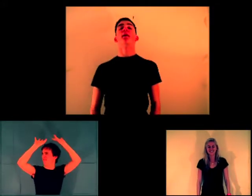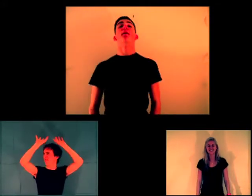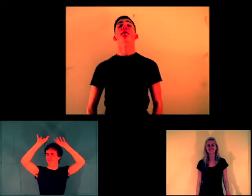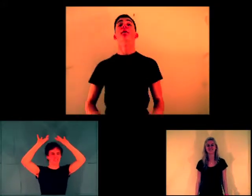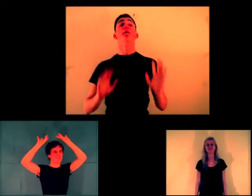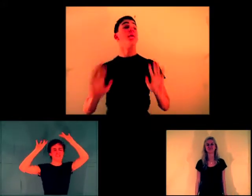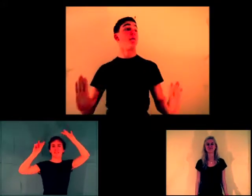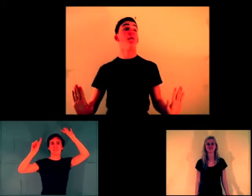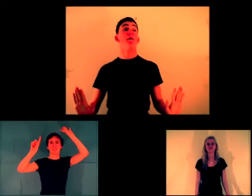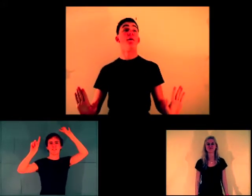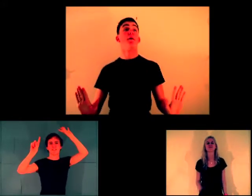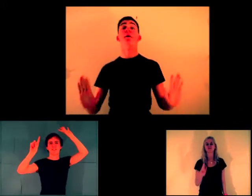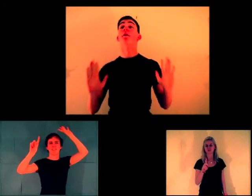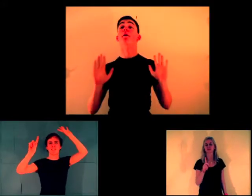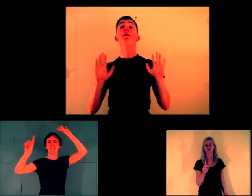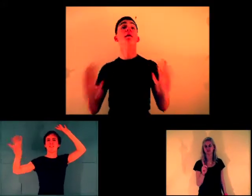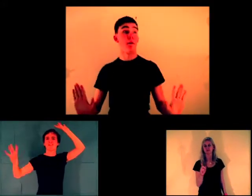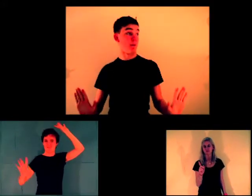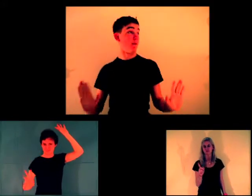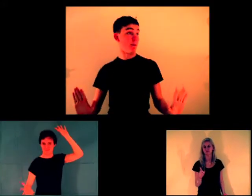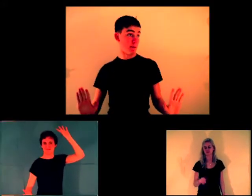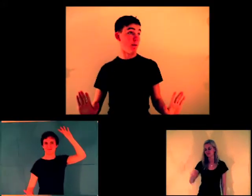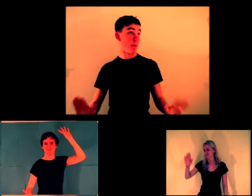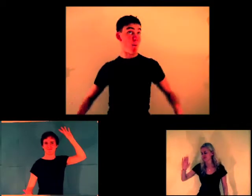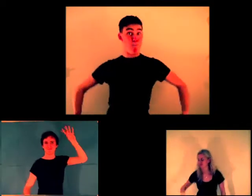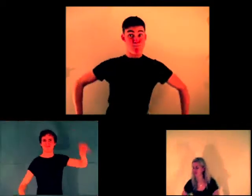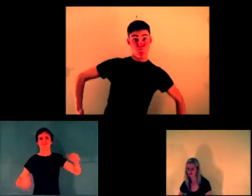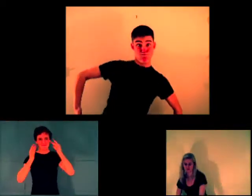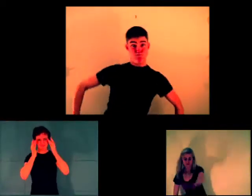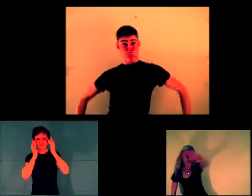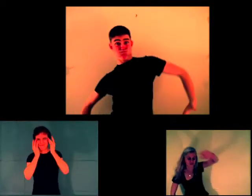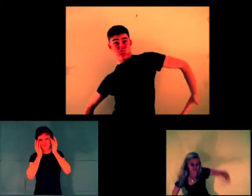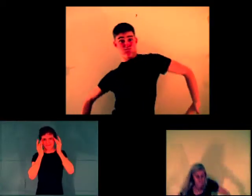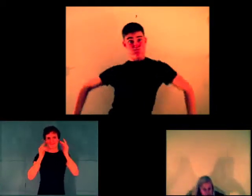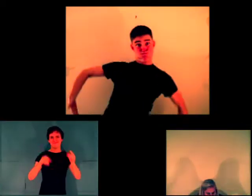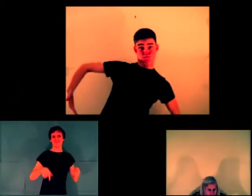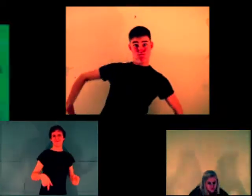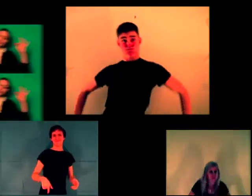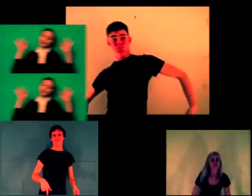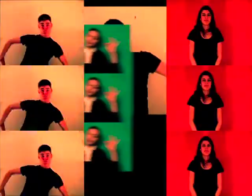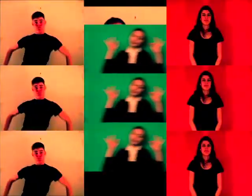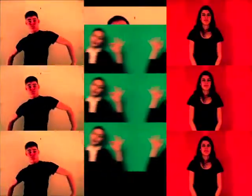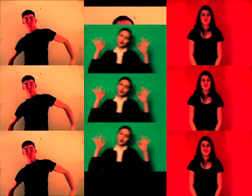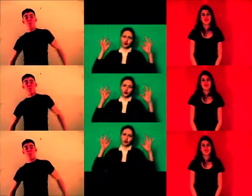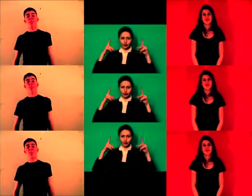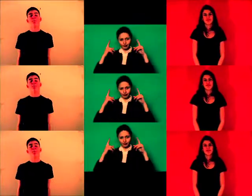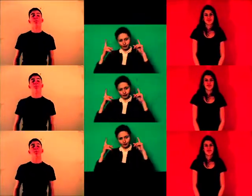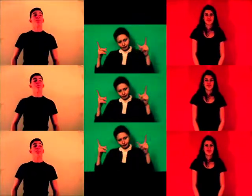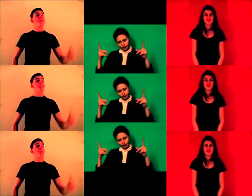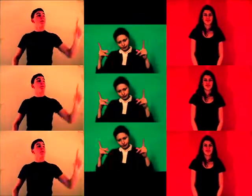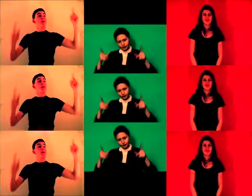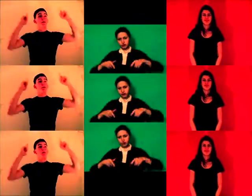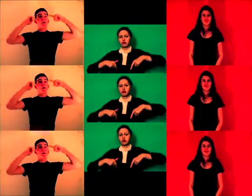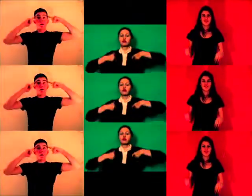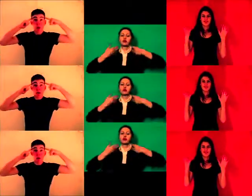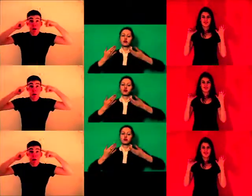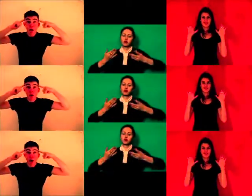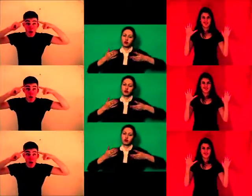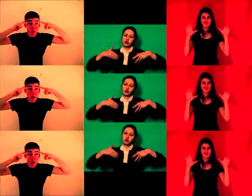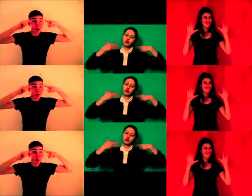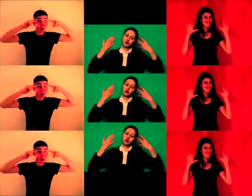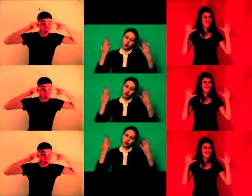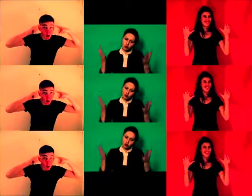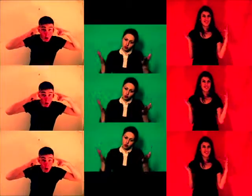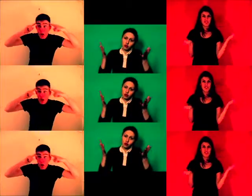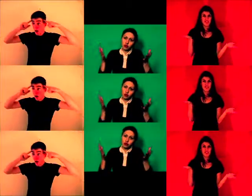time to sometimes say to ourselves, you know what? I think it is time to sumo now. Psychologists reckon on a day-to-day